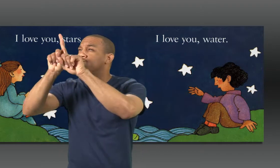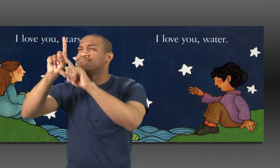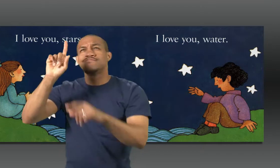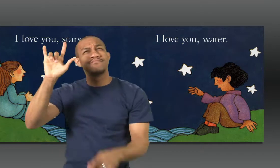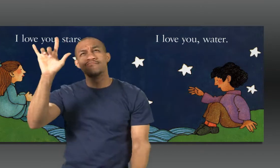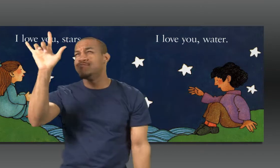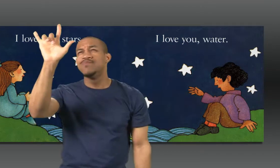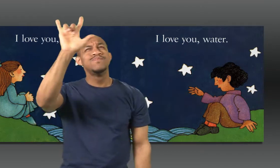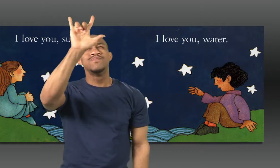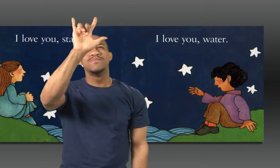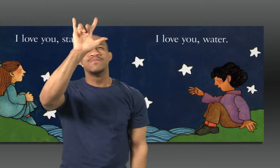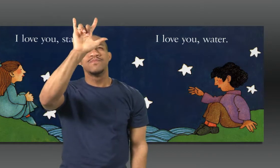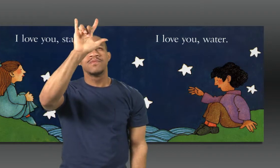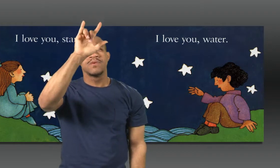I love you, Stars. I